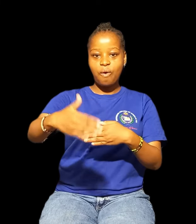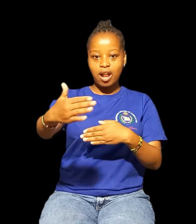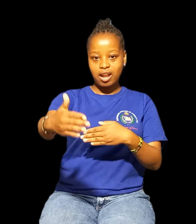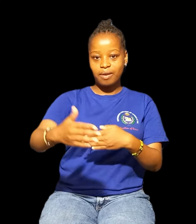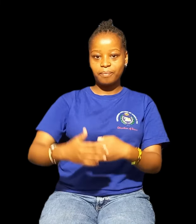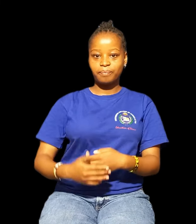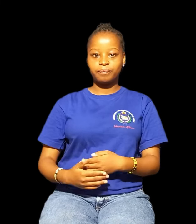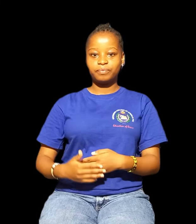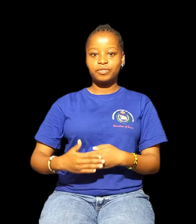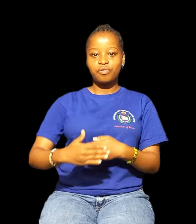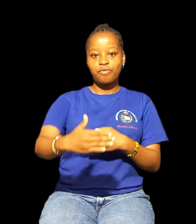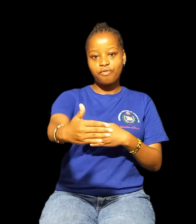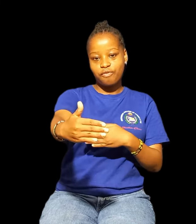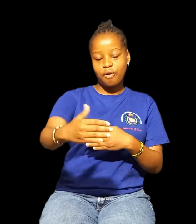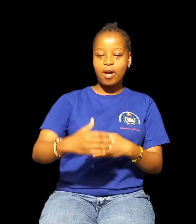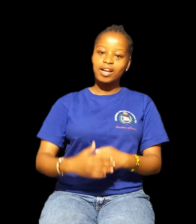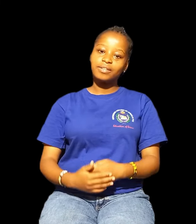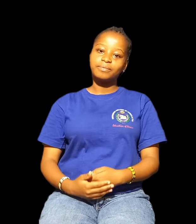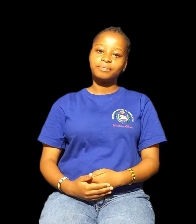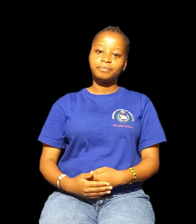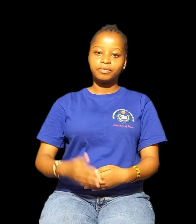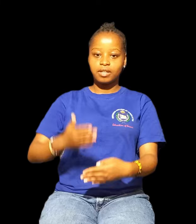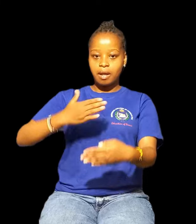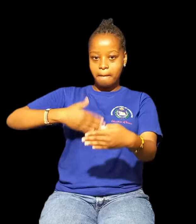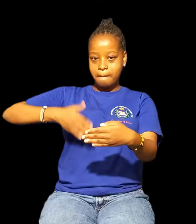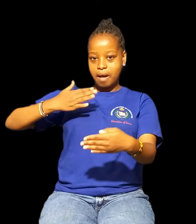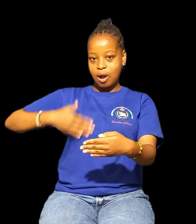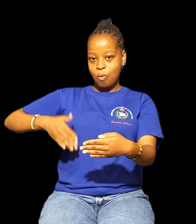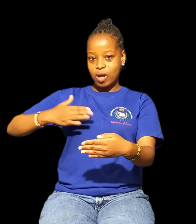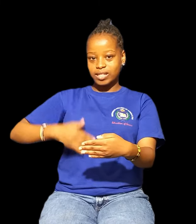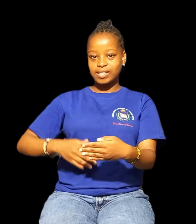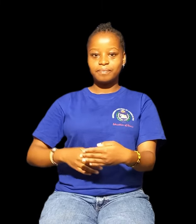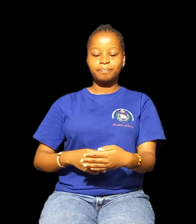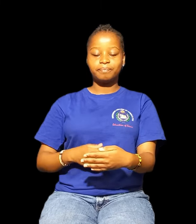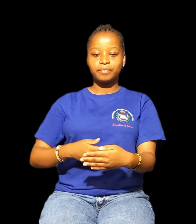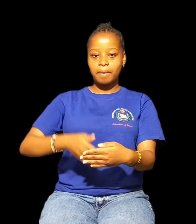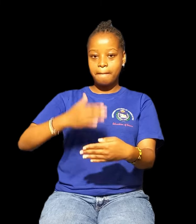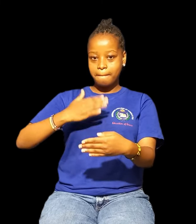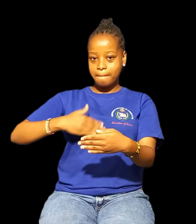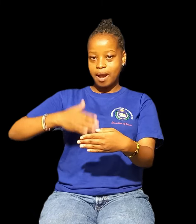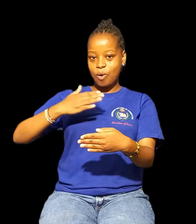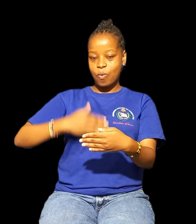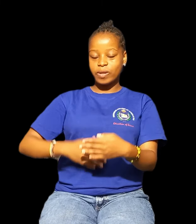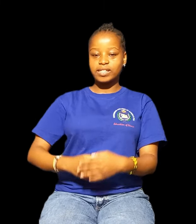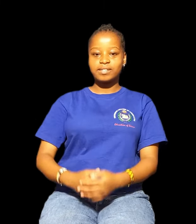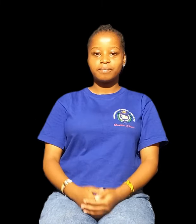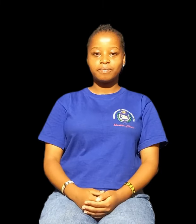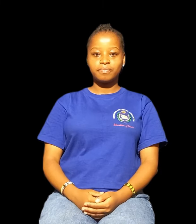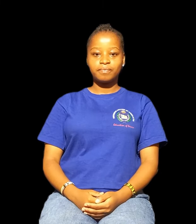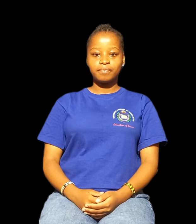Forward Backward Backward Last